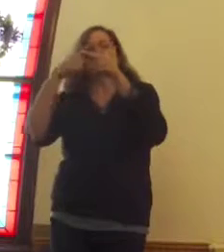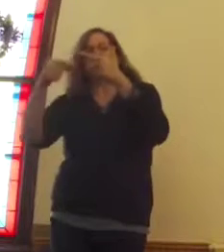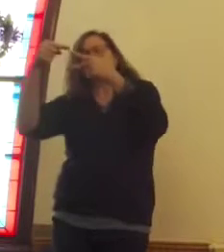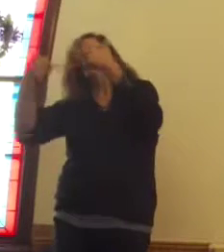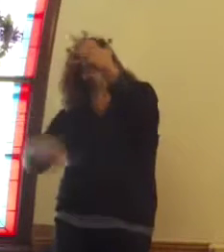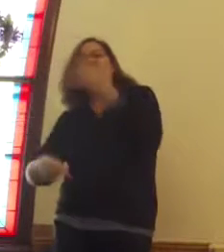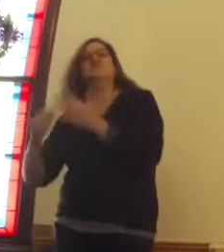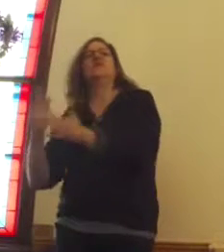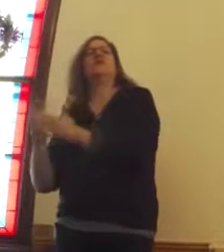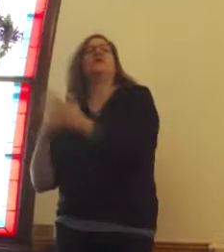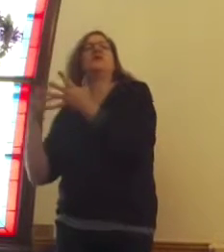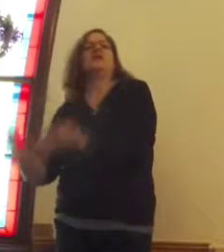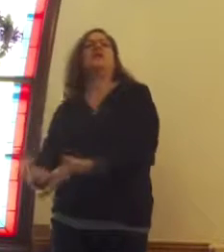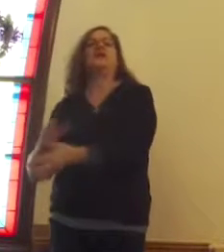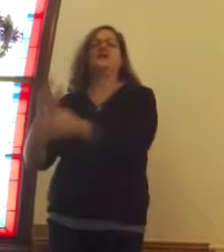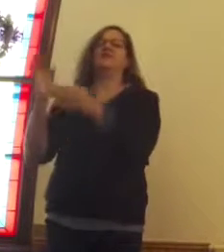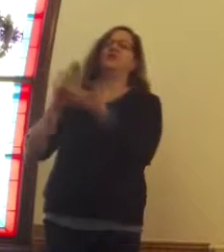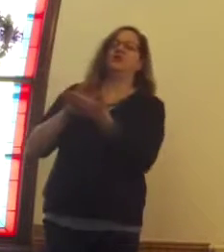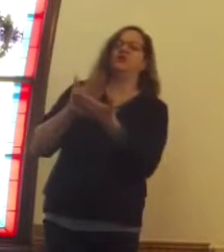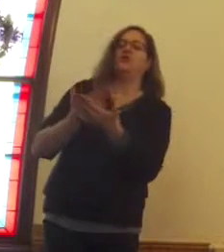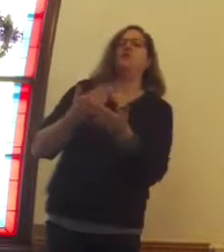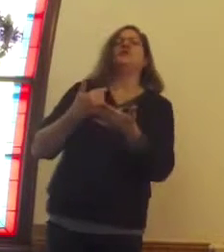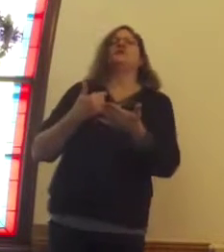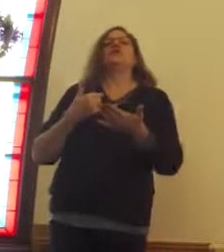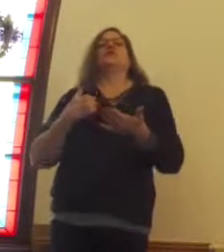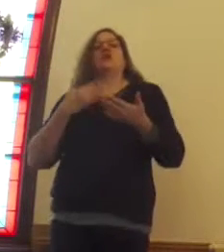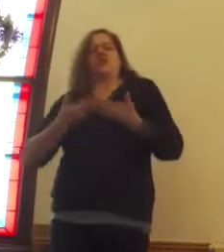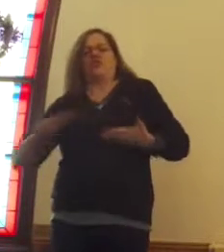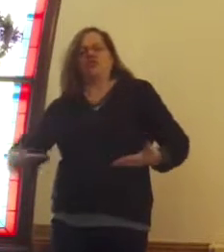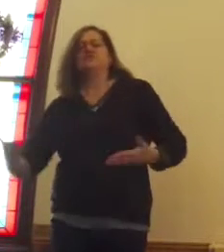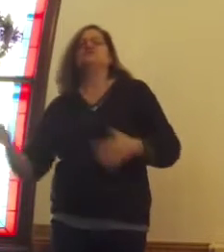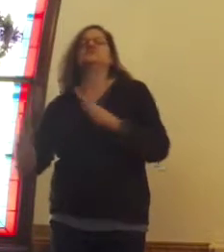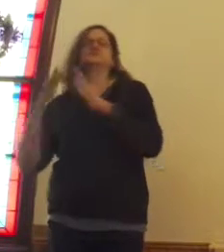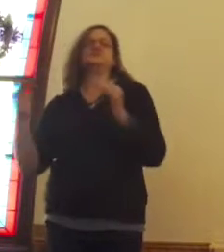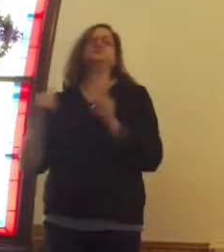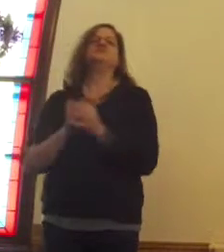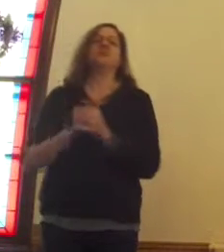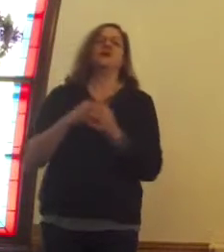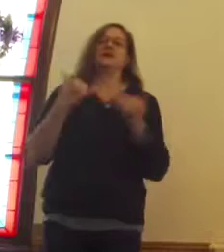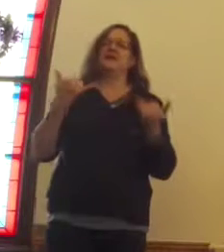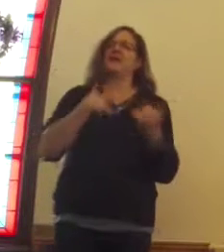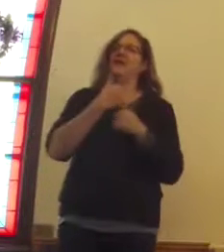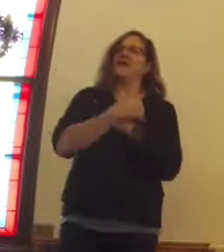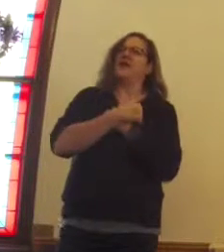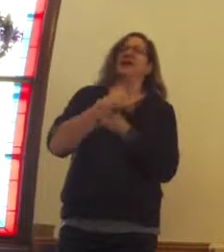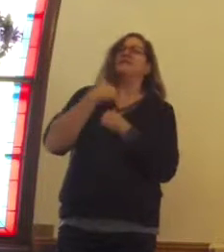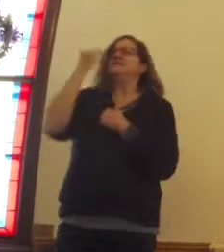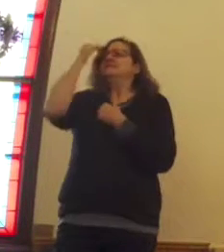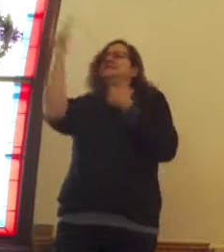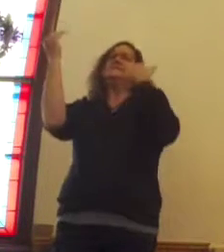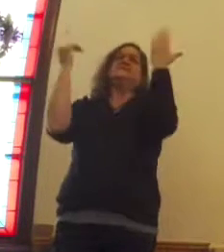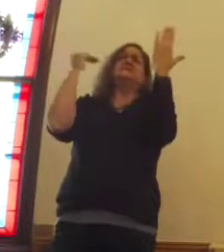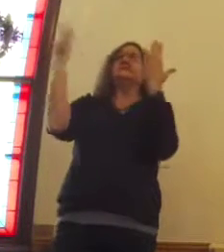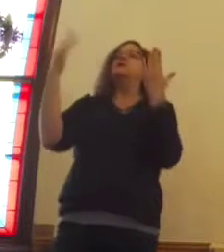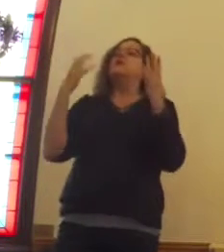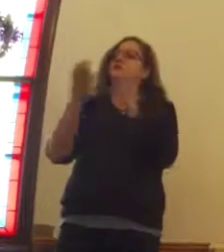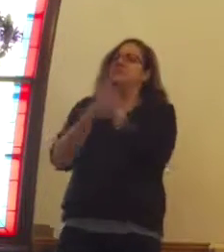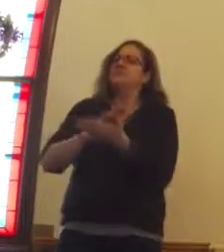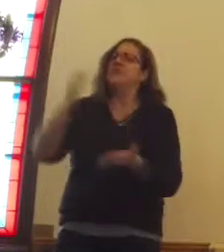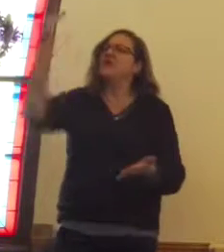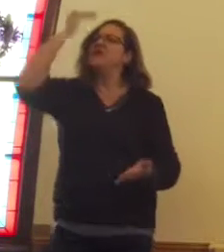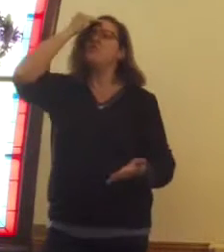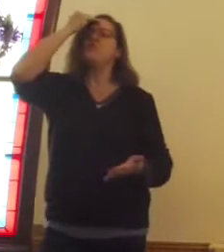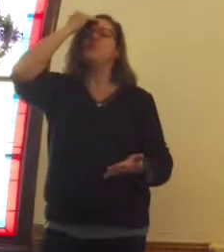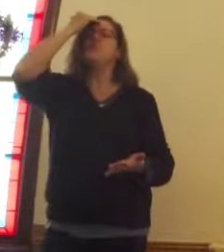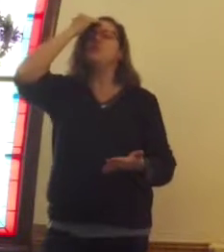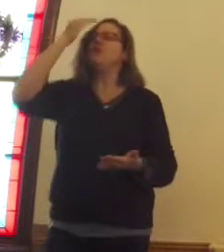that's what Christmas is all about. Taking that unknown love in our lives, and making it the known love